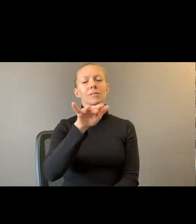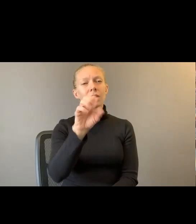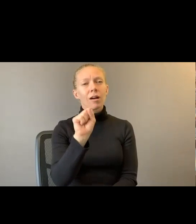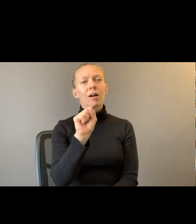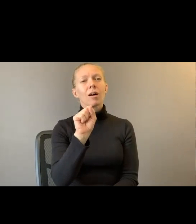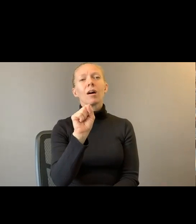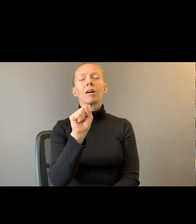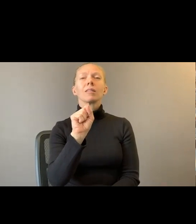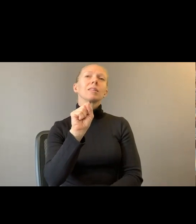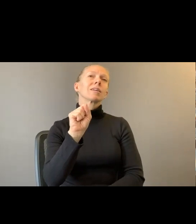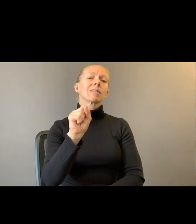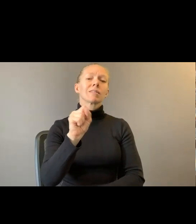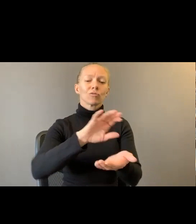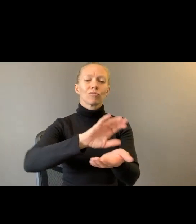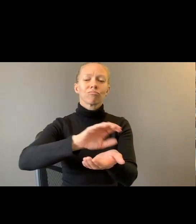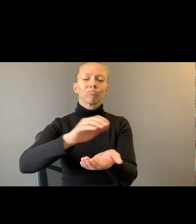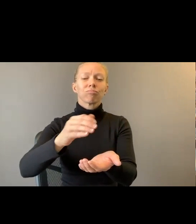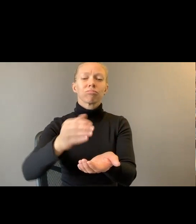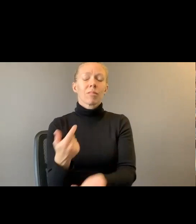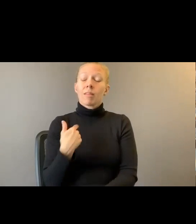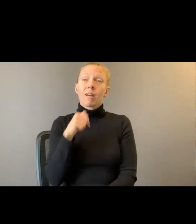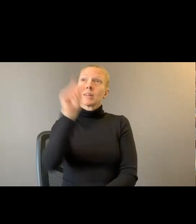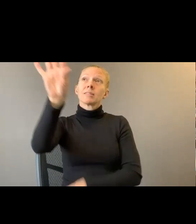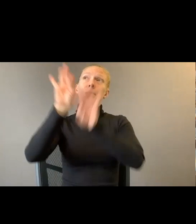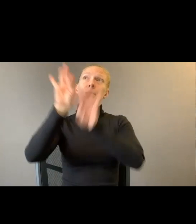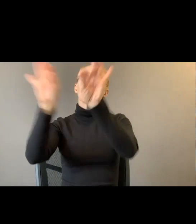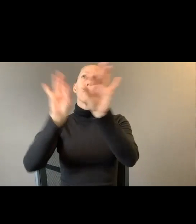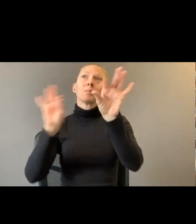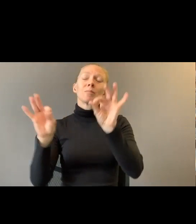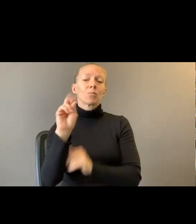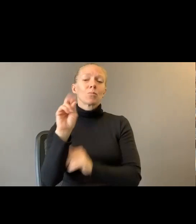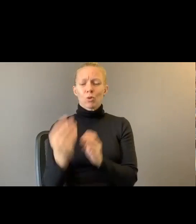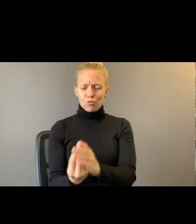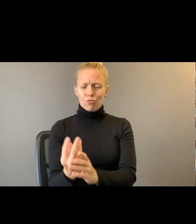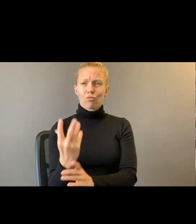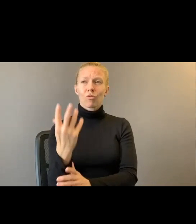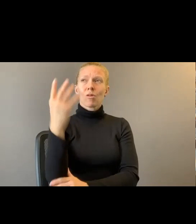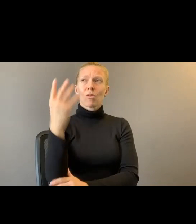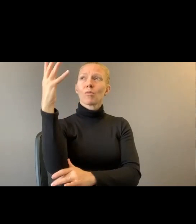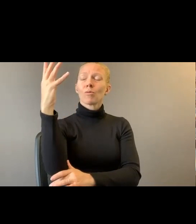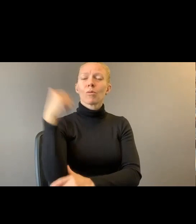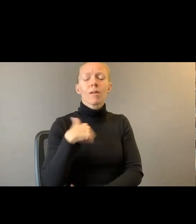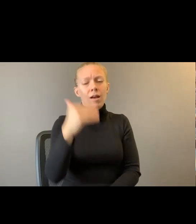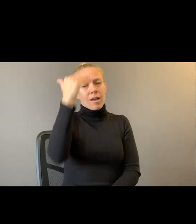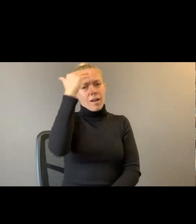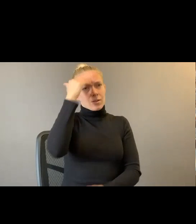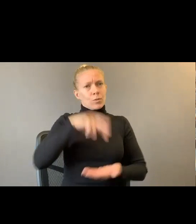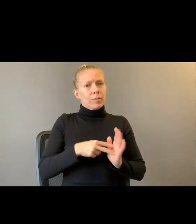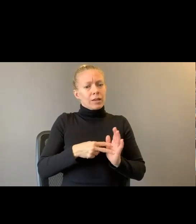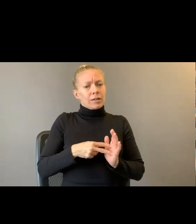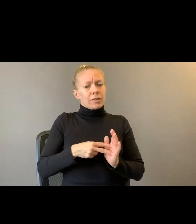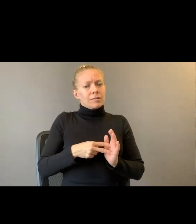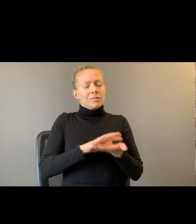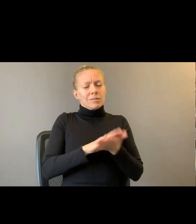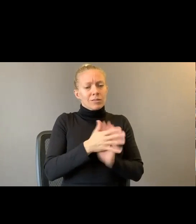did not pluck from or grow. I know what it means to be lucky and alive. To suck out the pit.